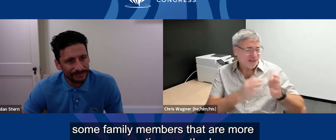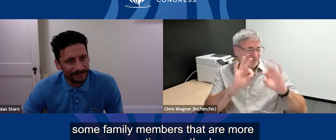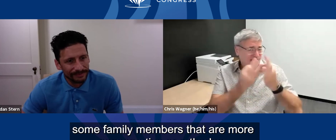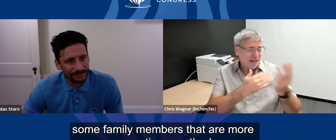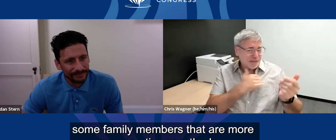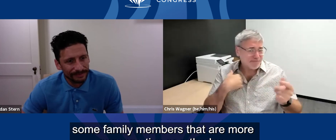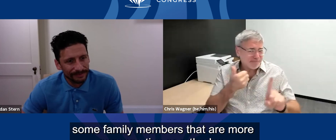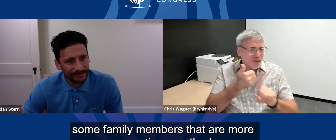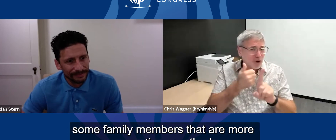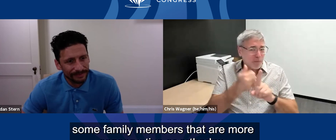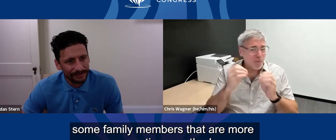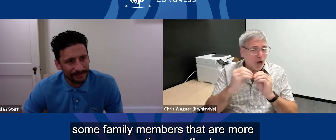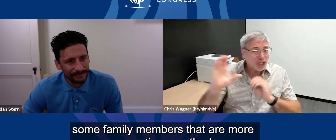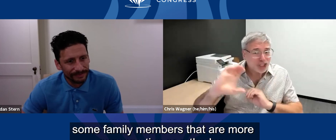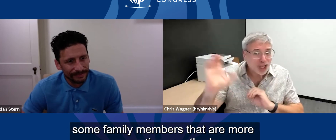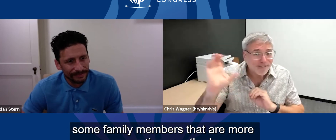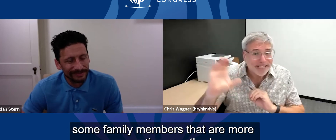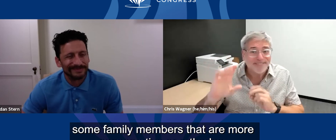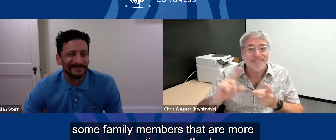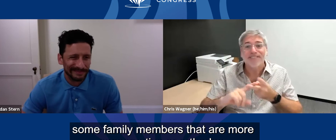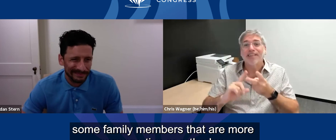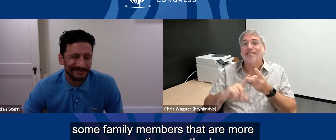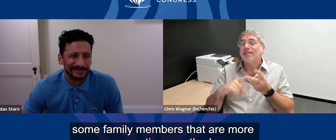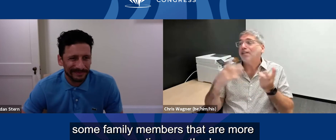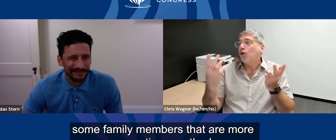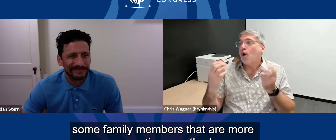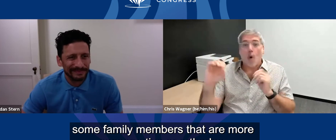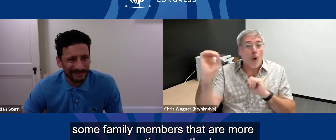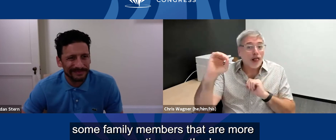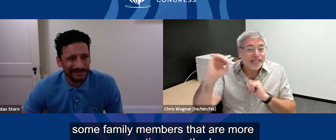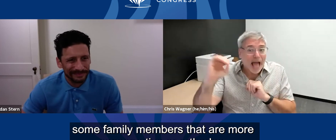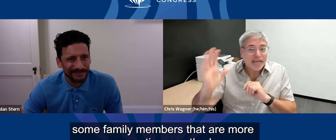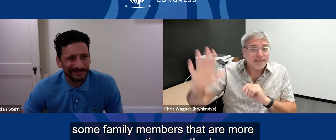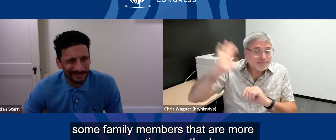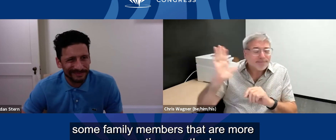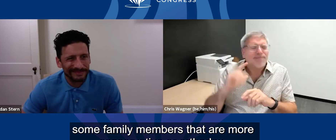some difficulty with some family members that are more conservative or orthodox.